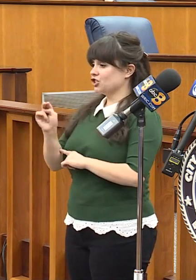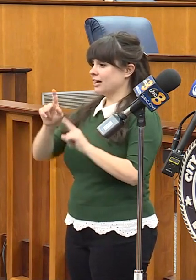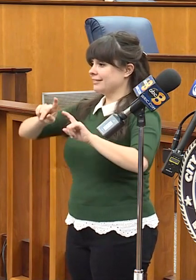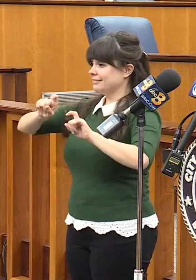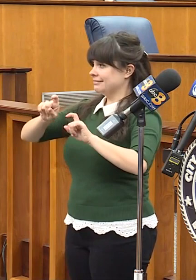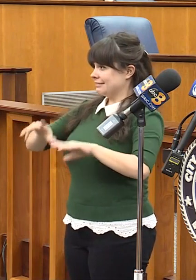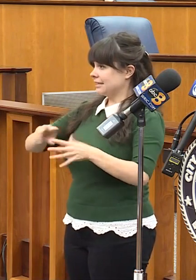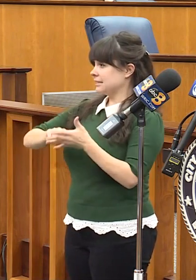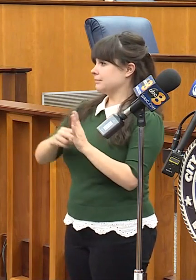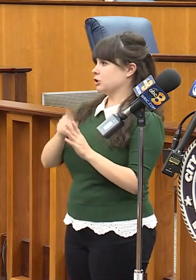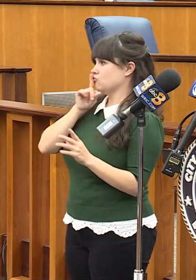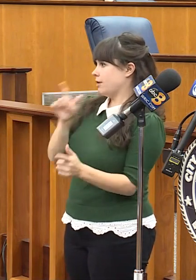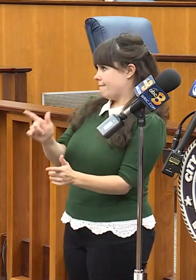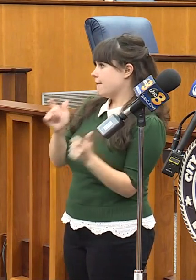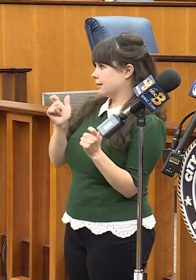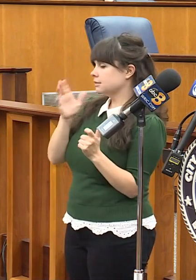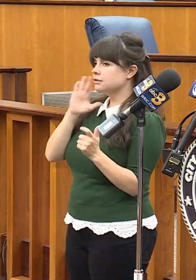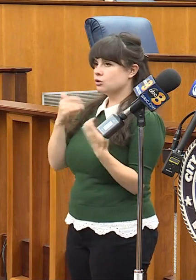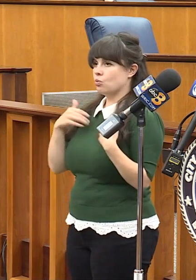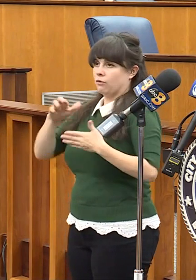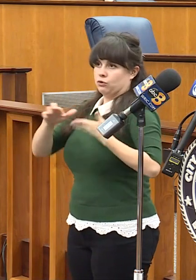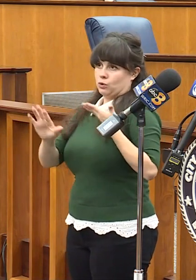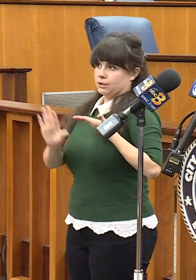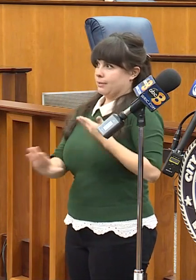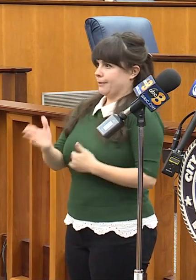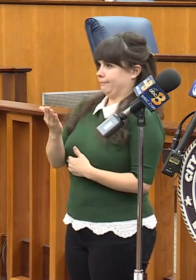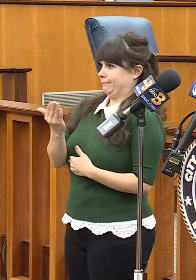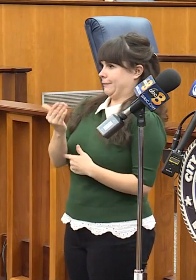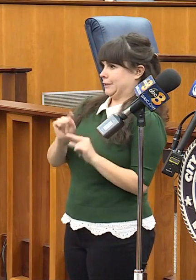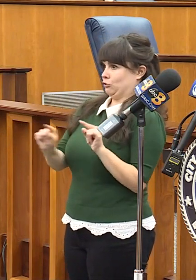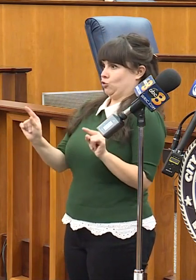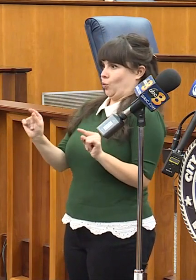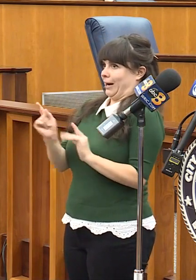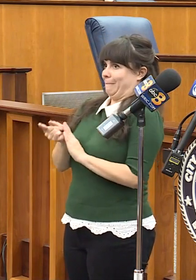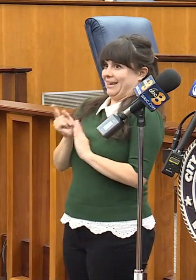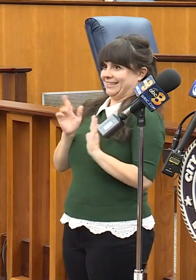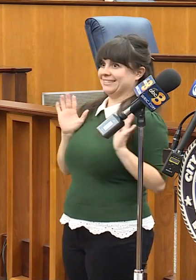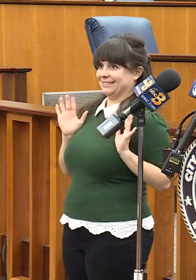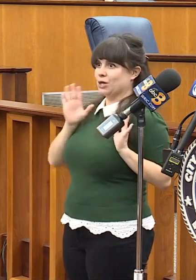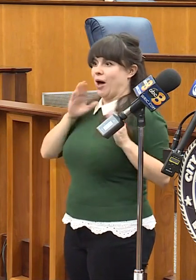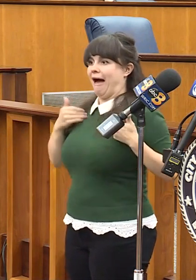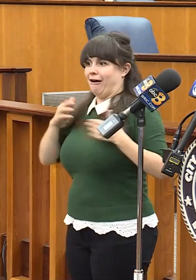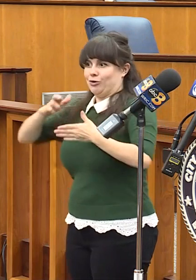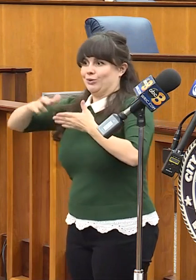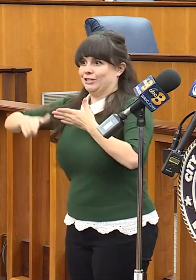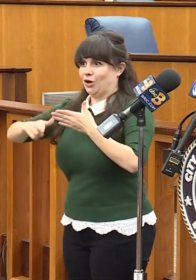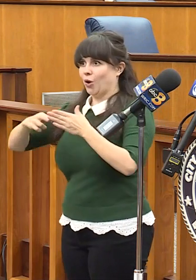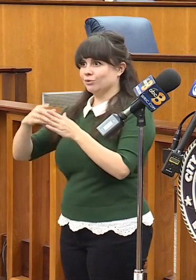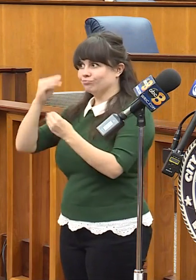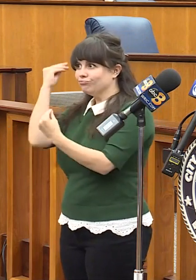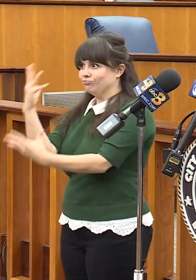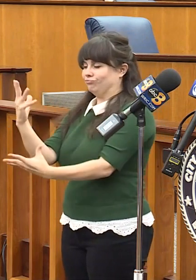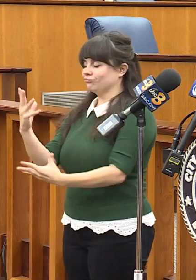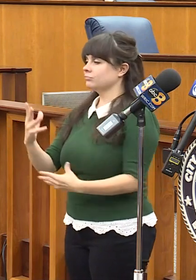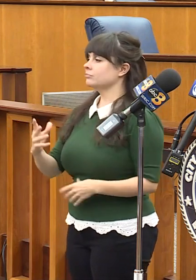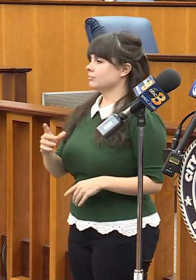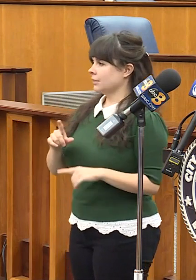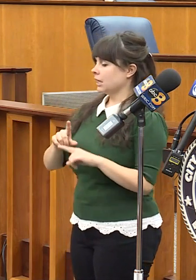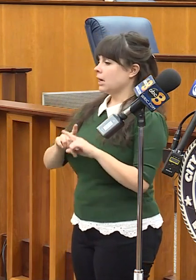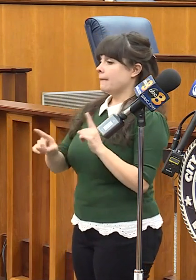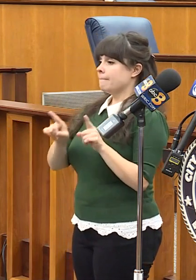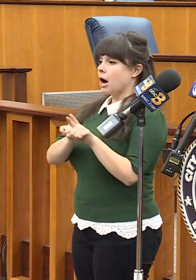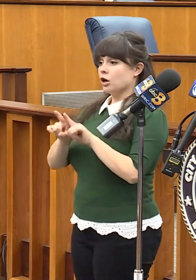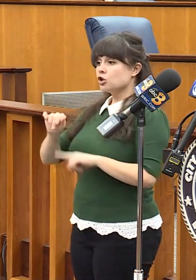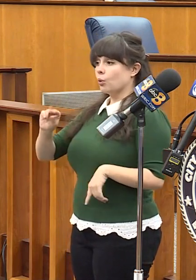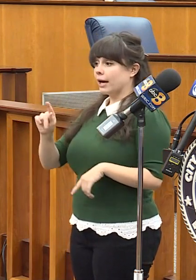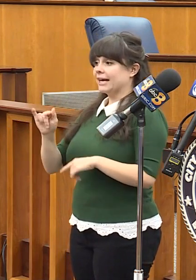within generally 15 to 20 minutes. There are some downsides to antigen testing and hopefully, you know, in my comment about antigen testing having